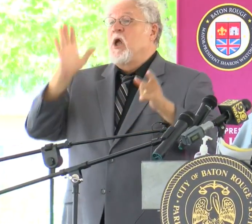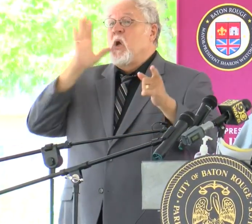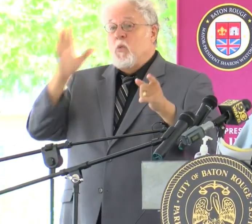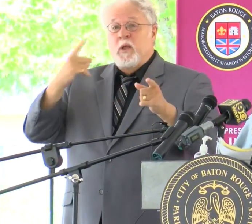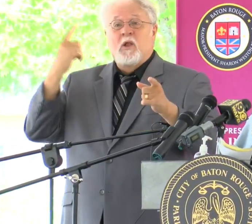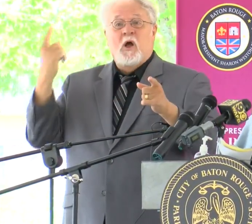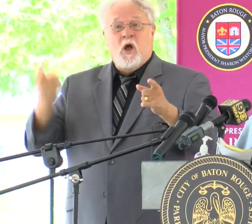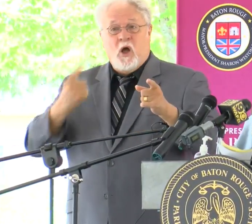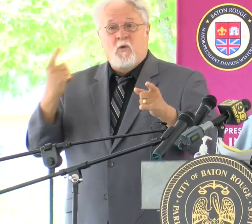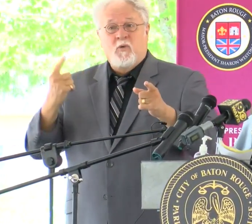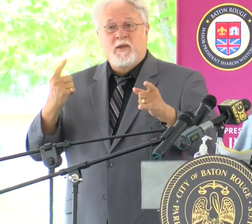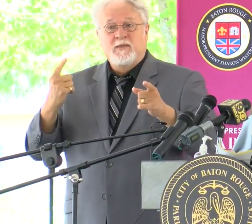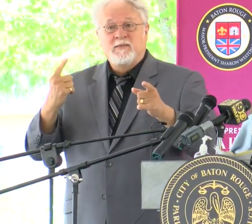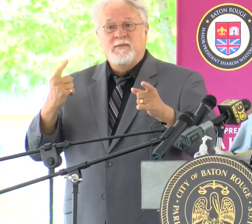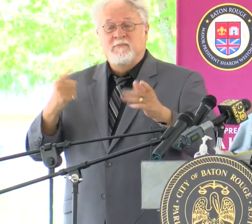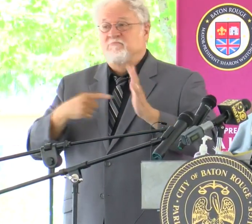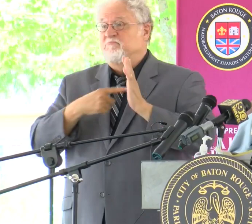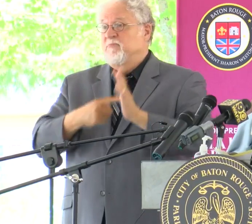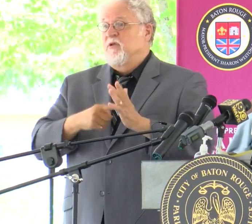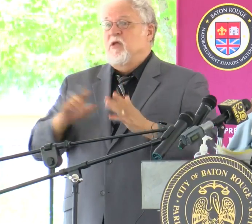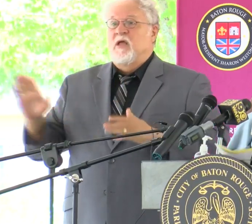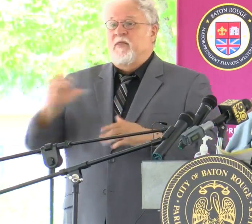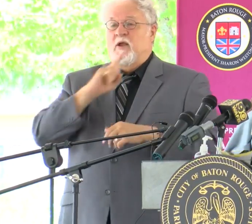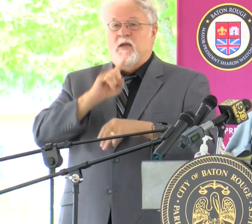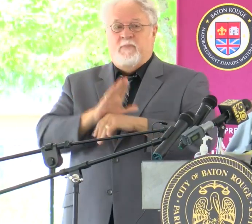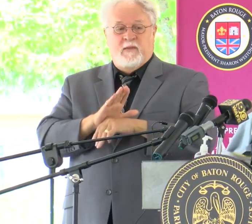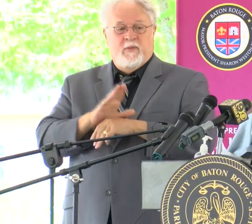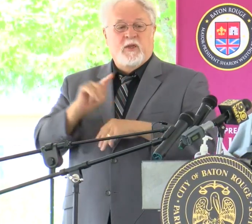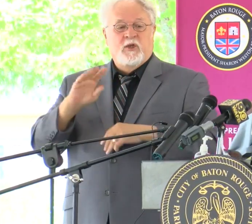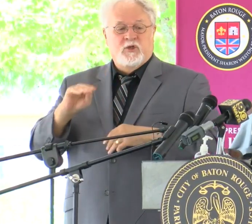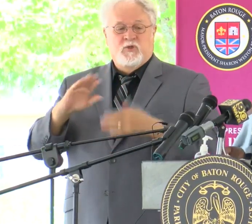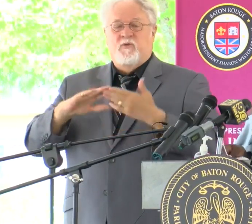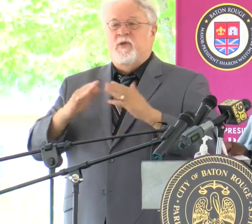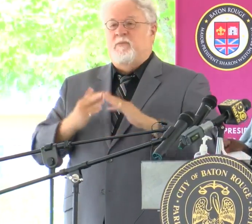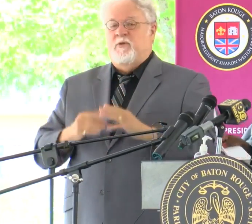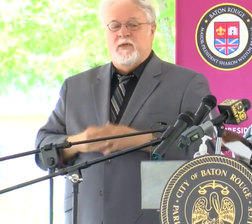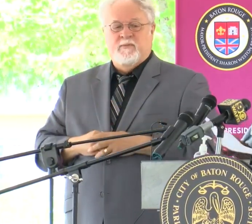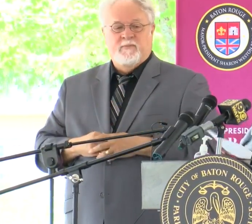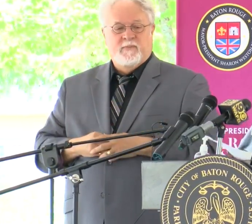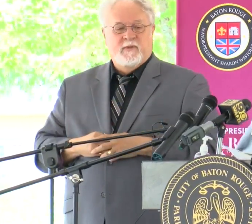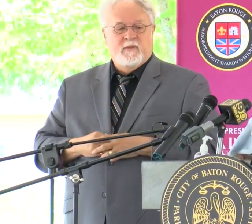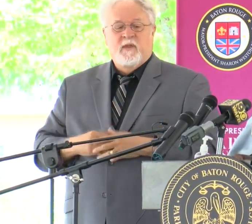always be evident in their commitment to the community. Thank you.